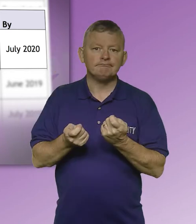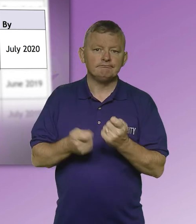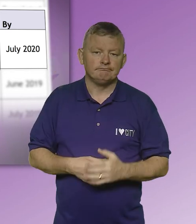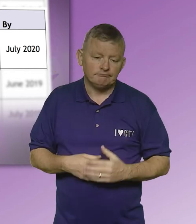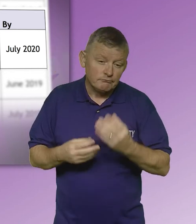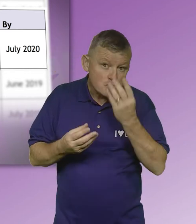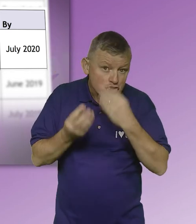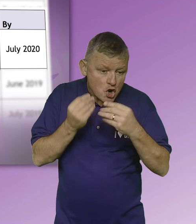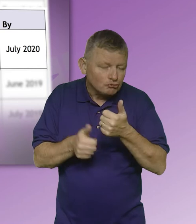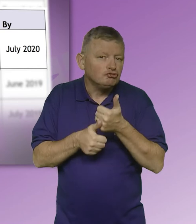Learning Support